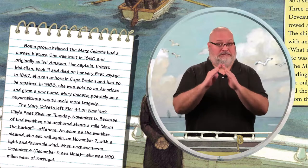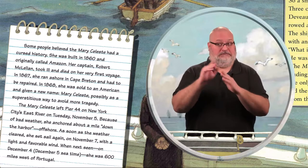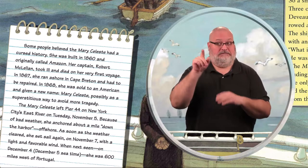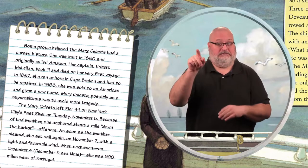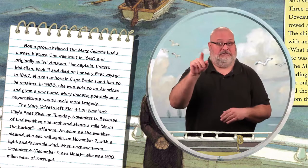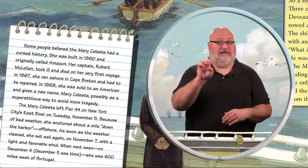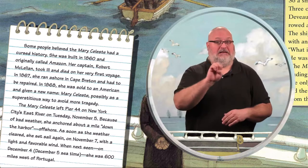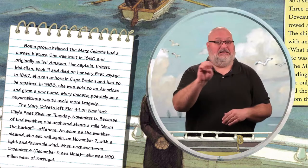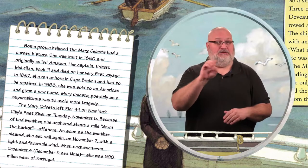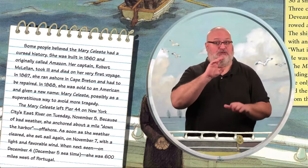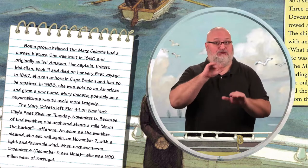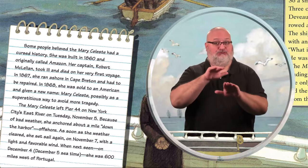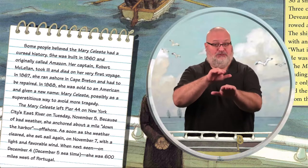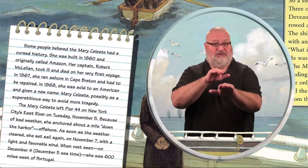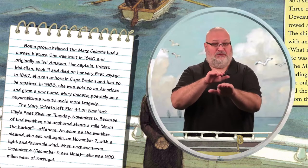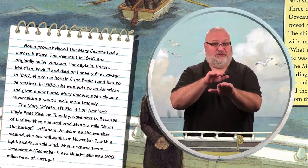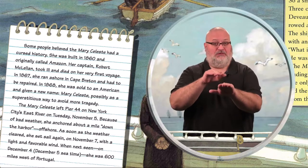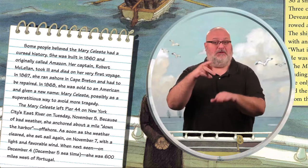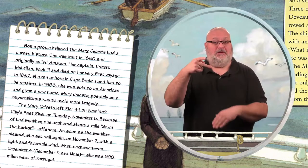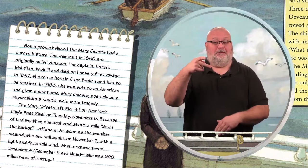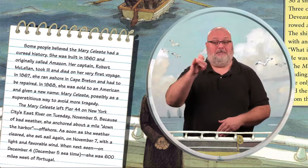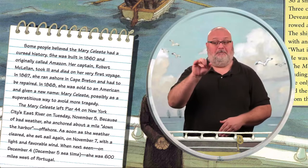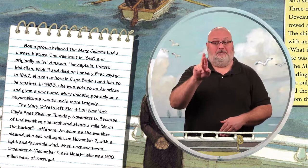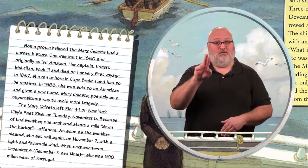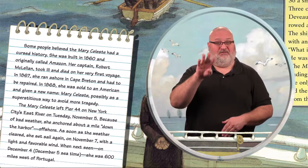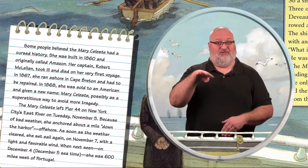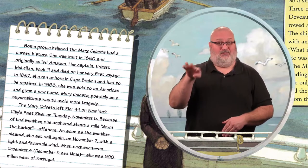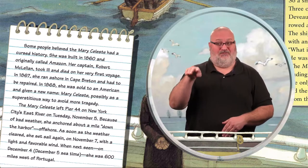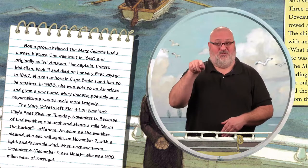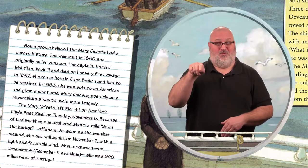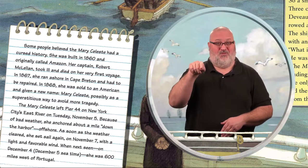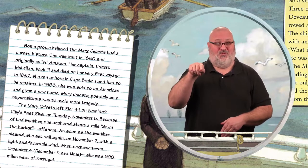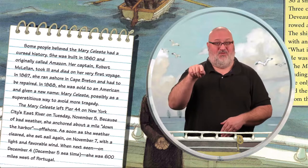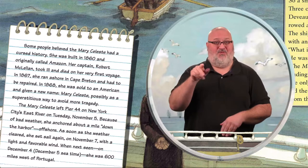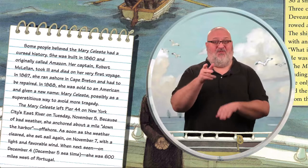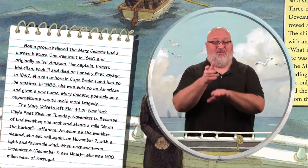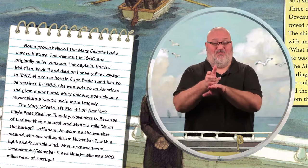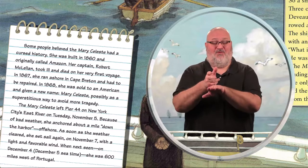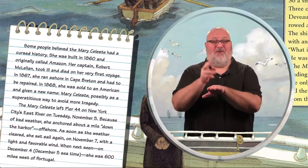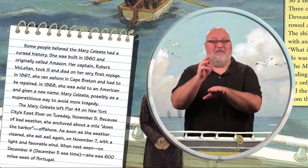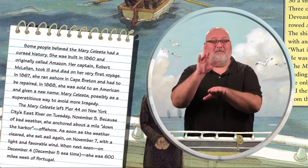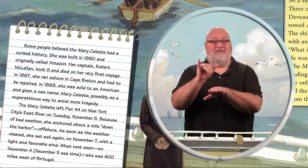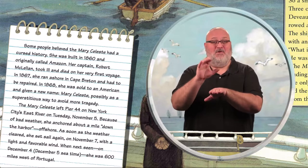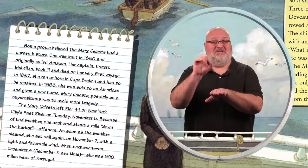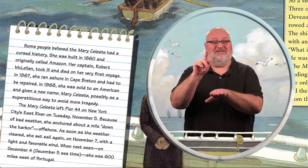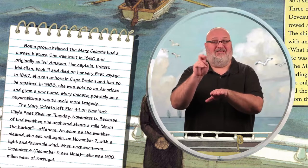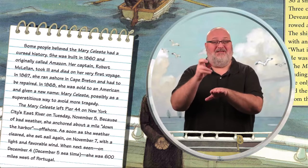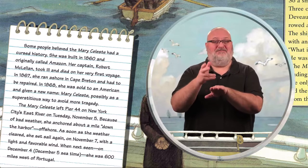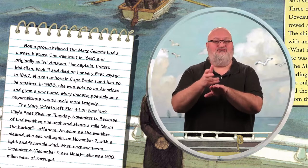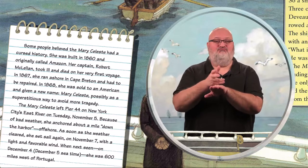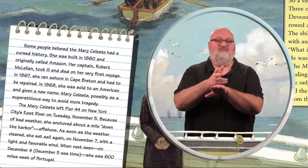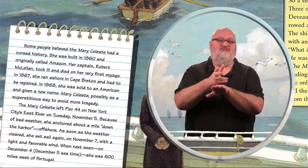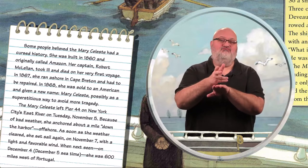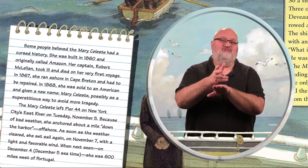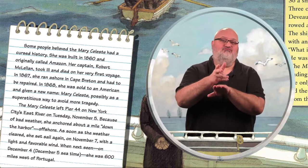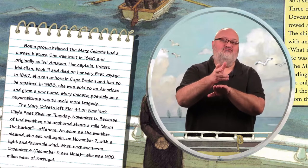The Mary Celeste left Pier 44 on New York City's East River on Tuesday, November 5th.